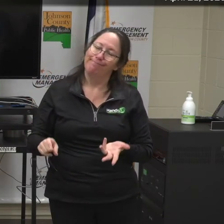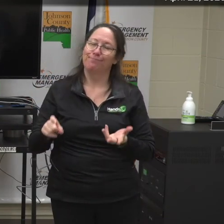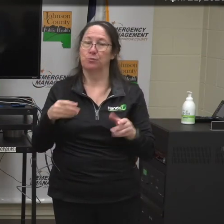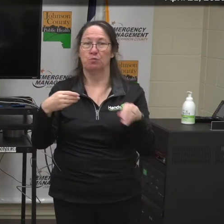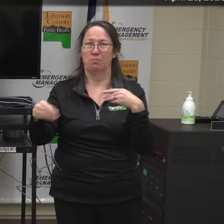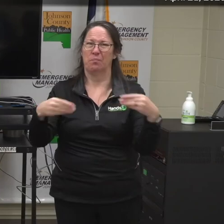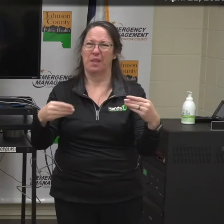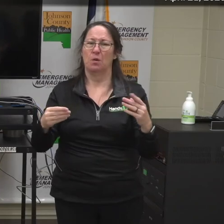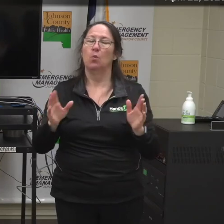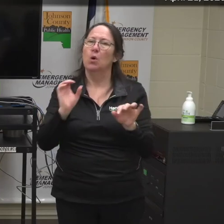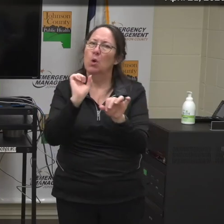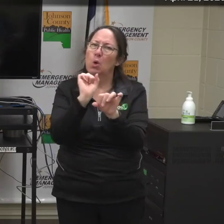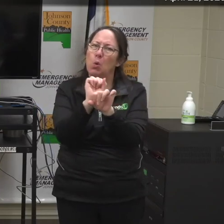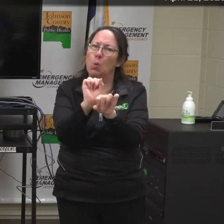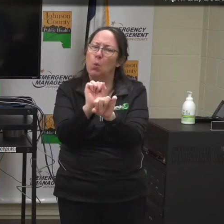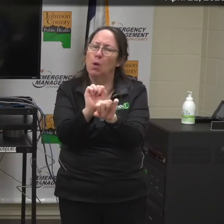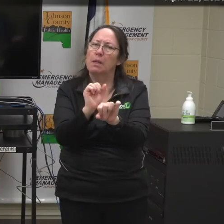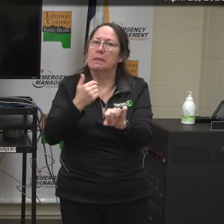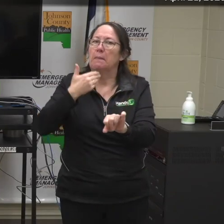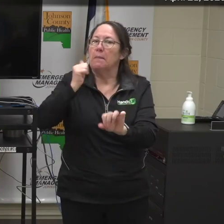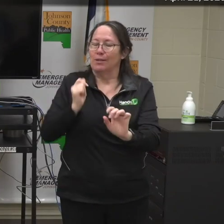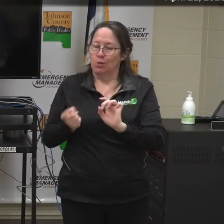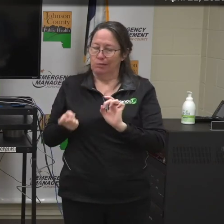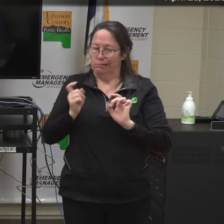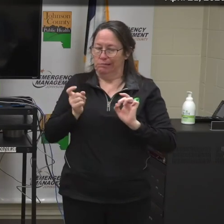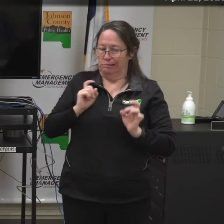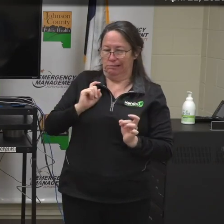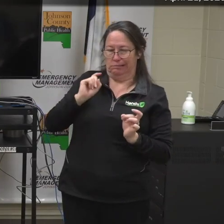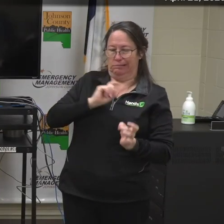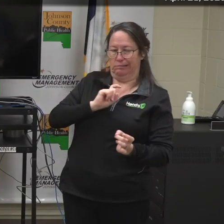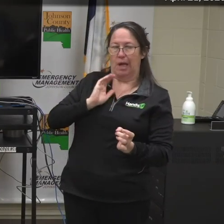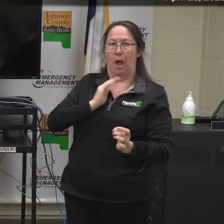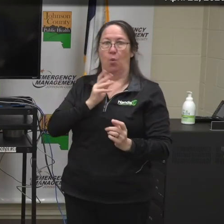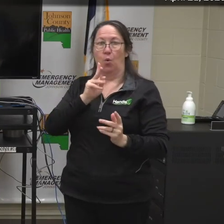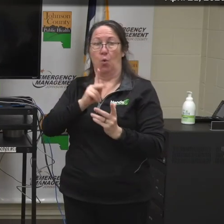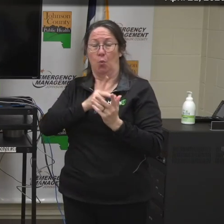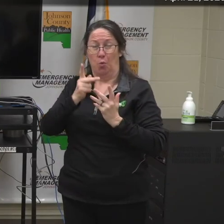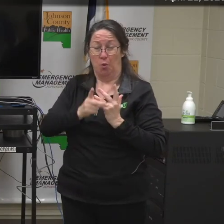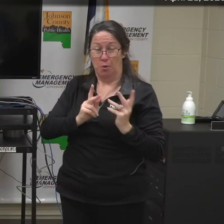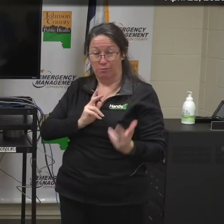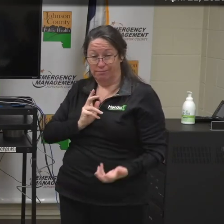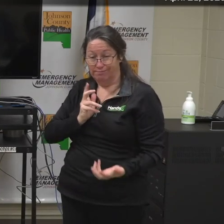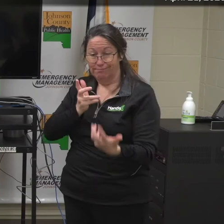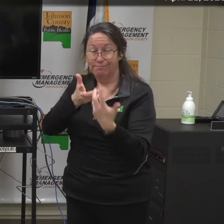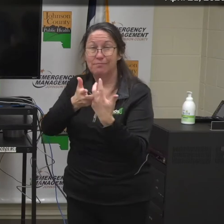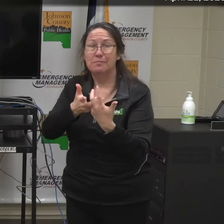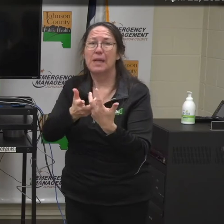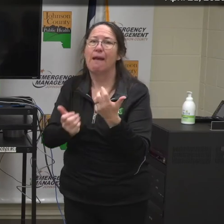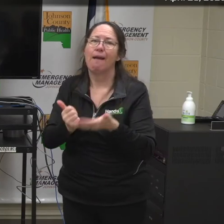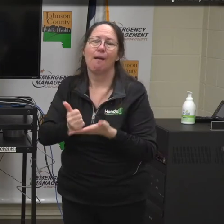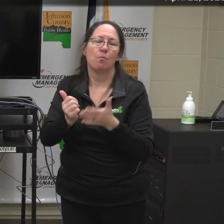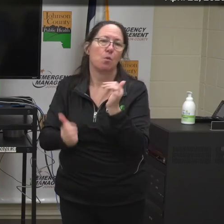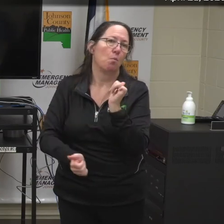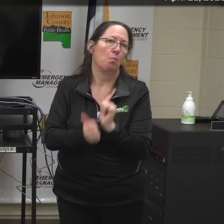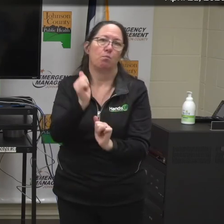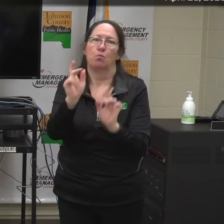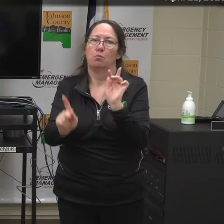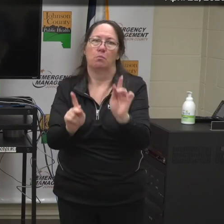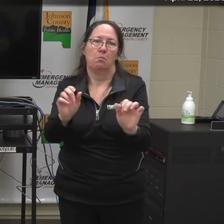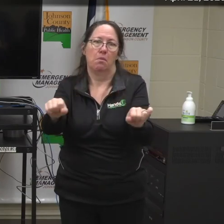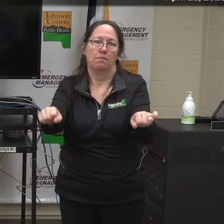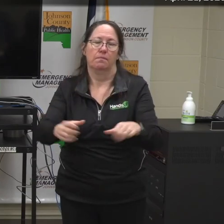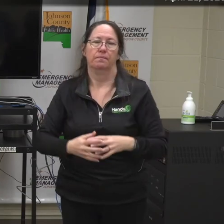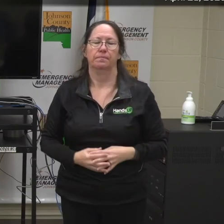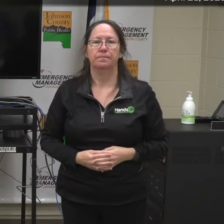So we're really working to adapt our program and the requirements to assist as many households as possible right now.